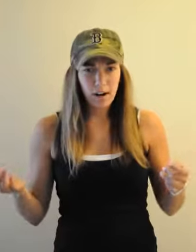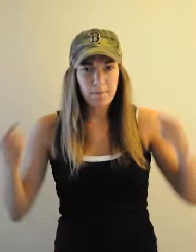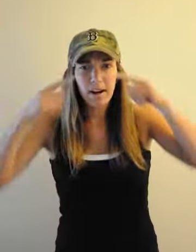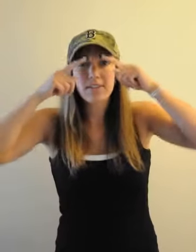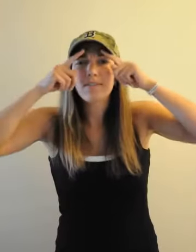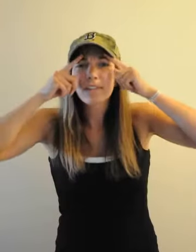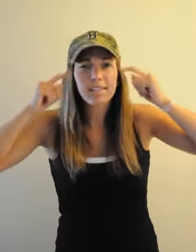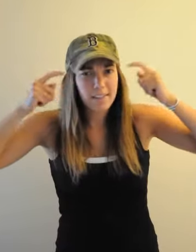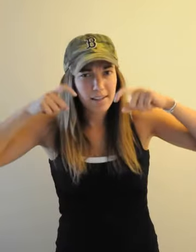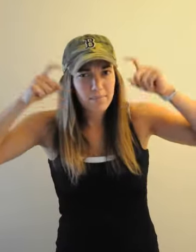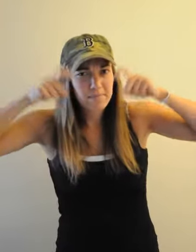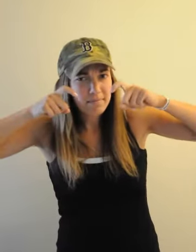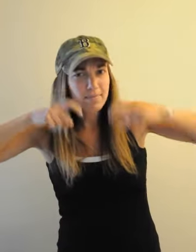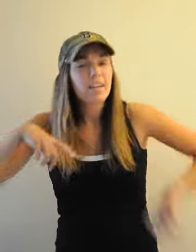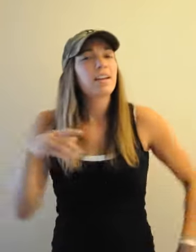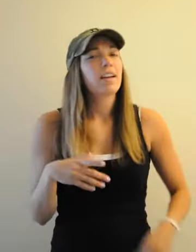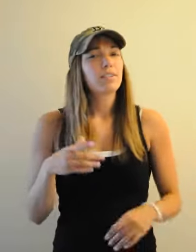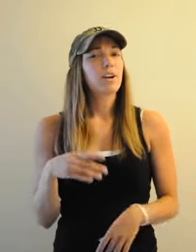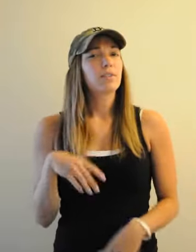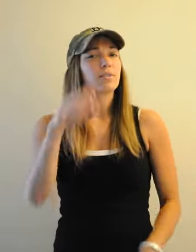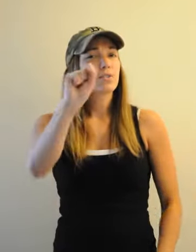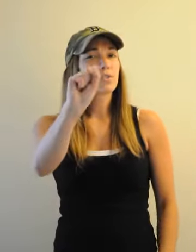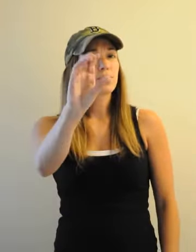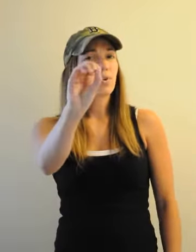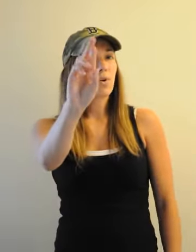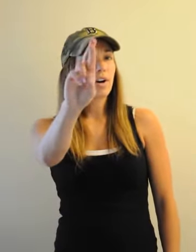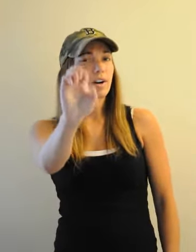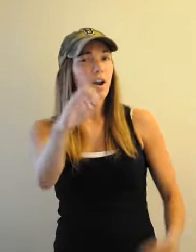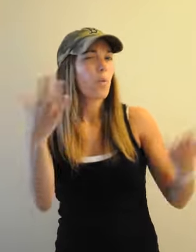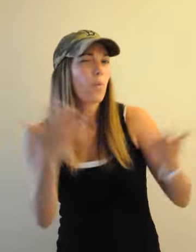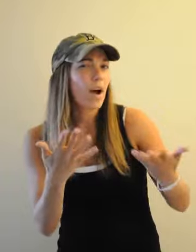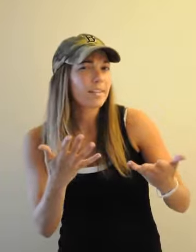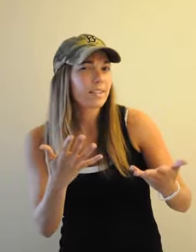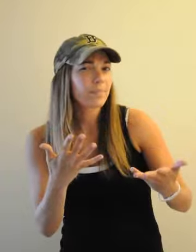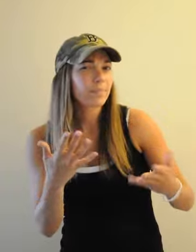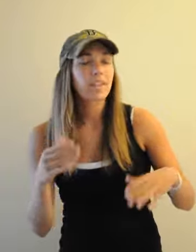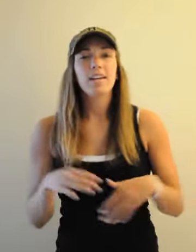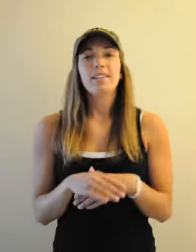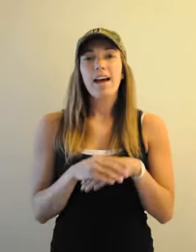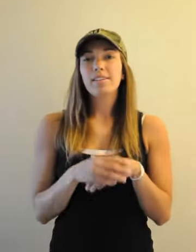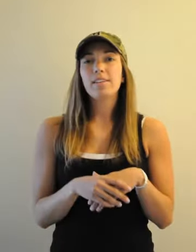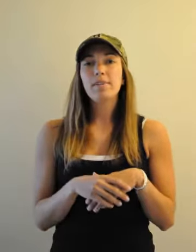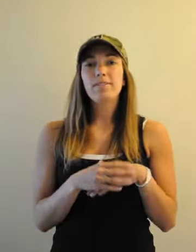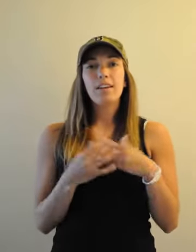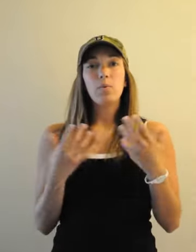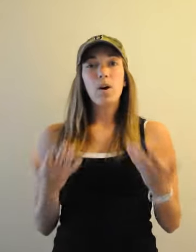eyebrows if you can see them. So, score what? To ask somebody if they won,